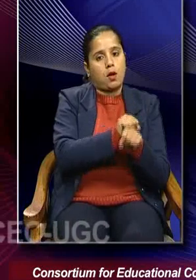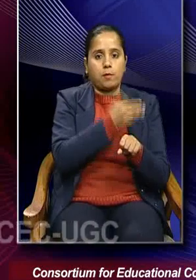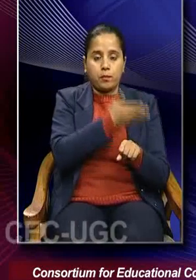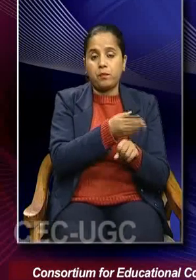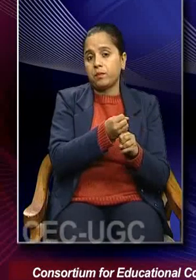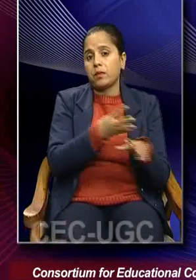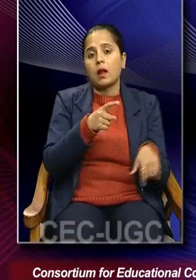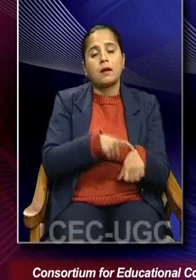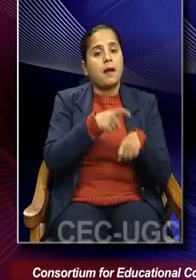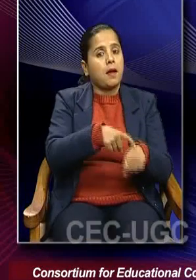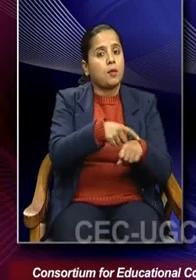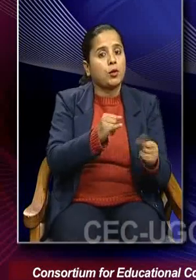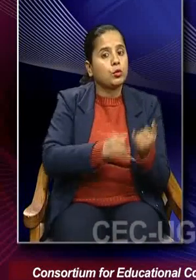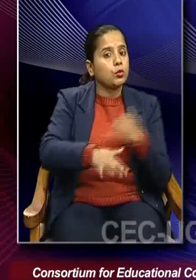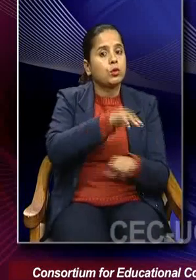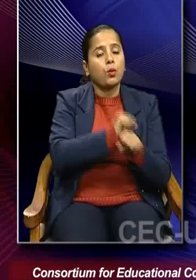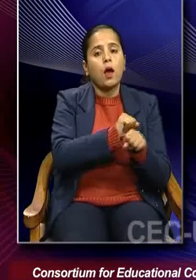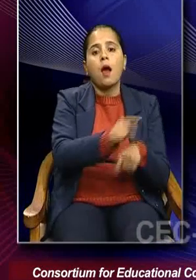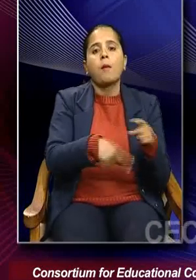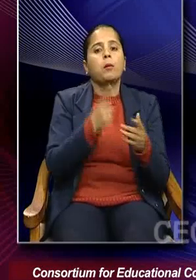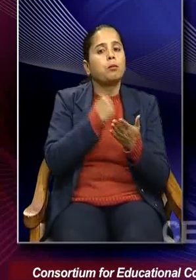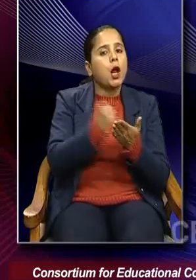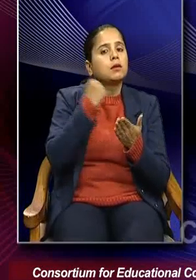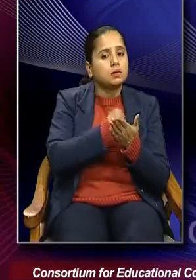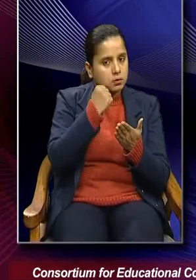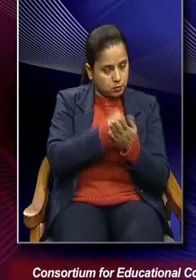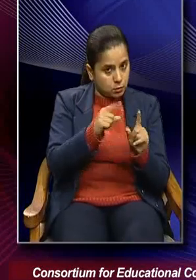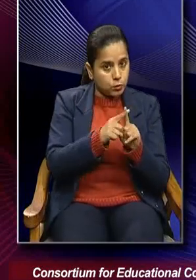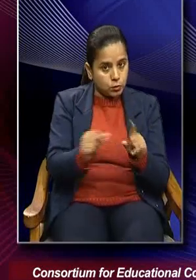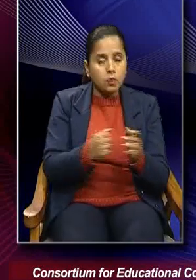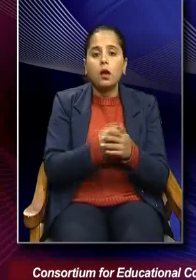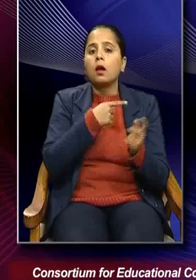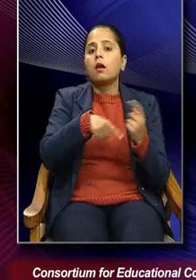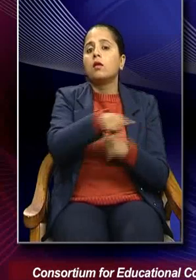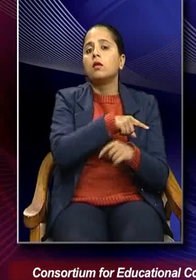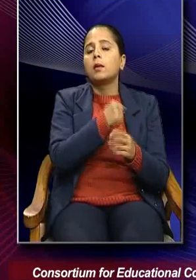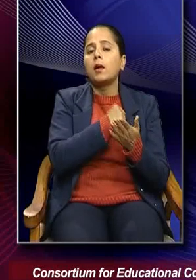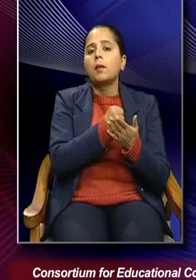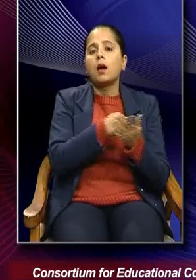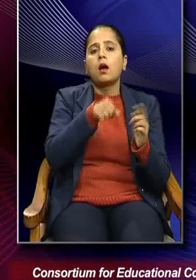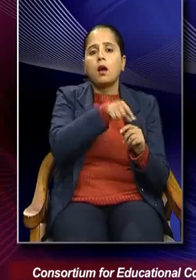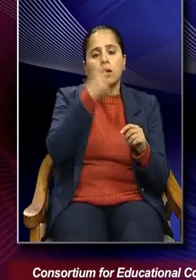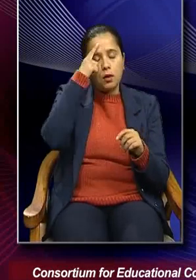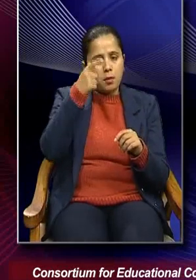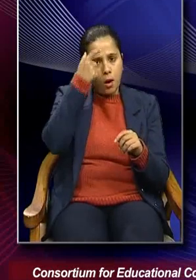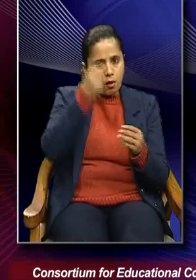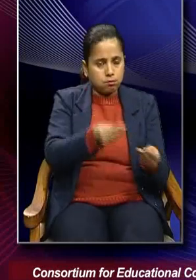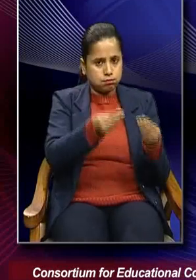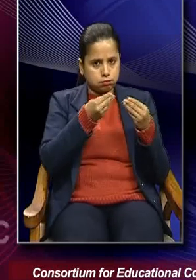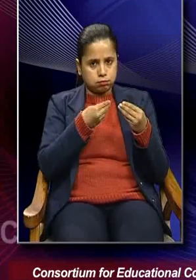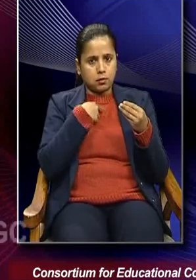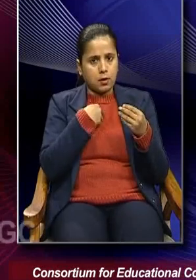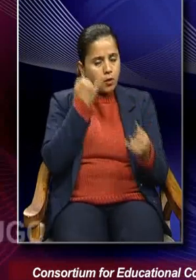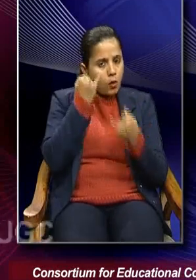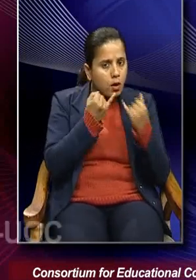social work is about practice. That is, they take up a problem and they try to